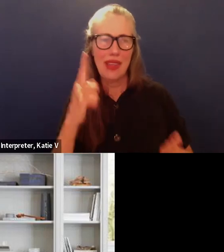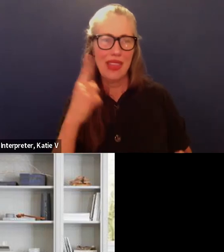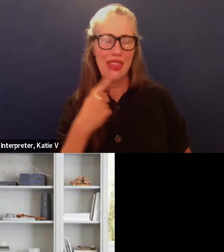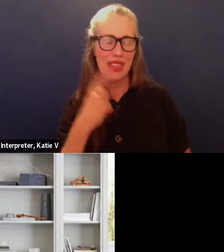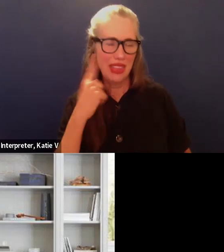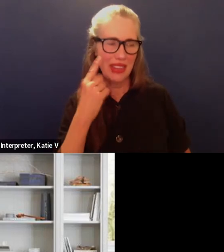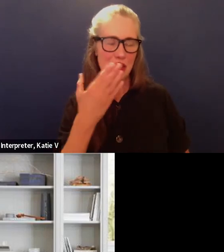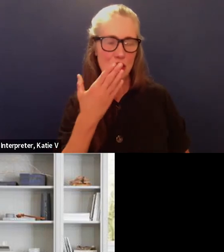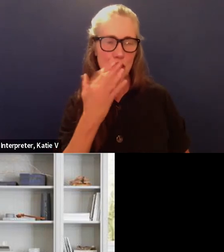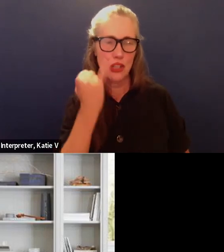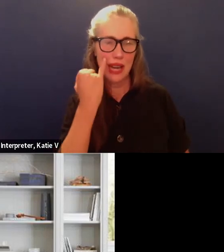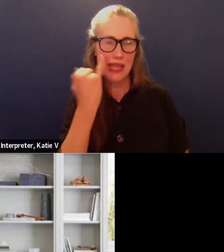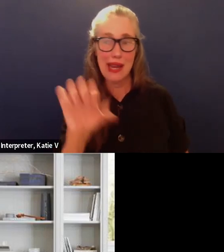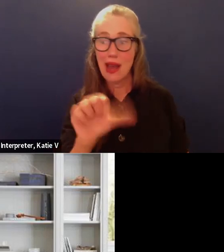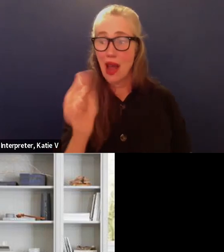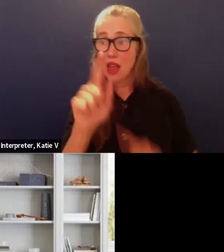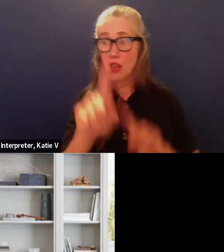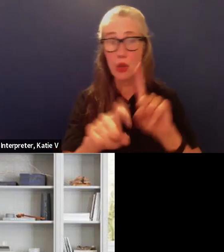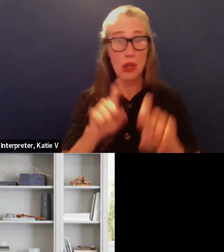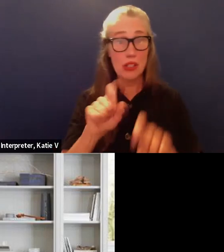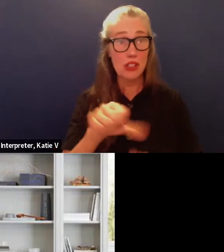Any other questions or concerns?